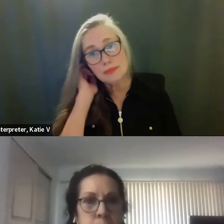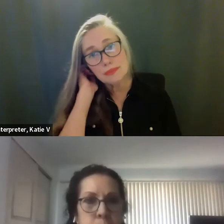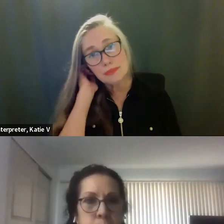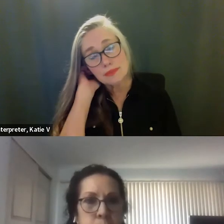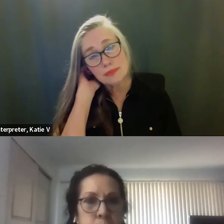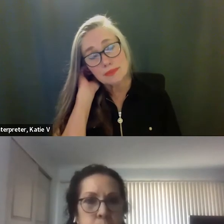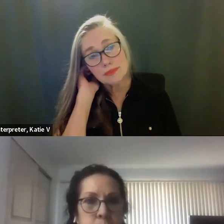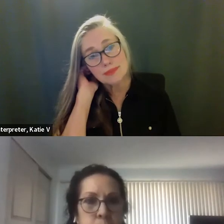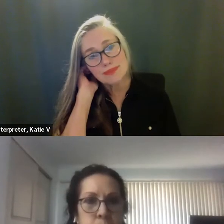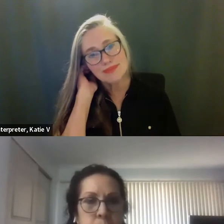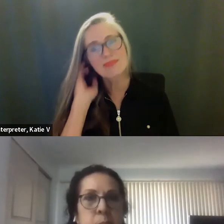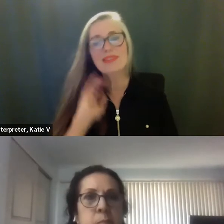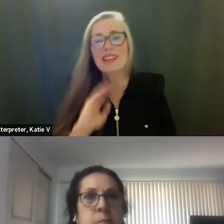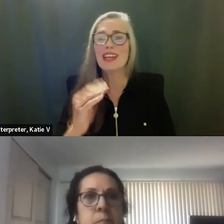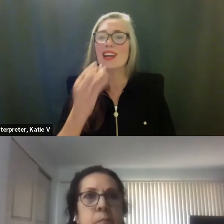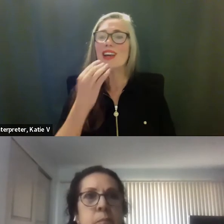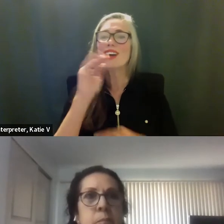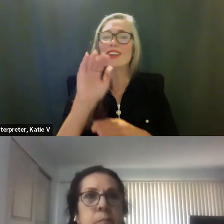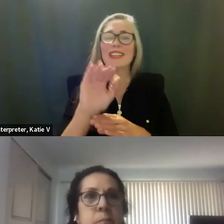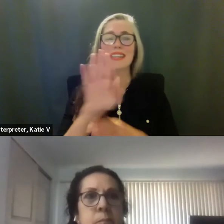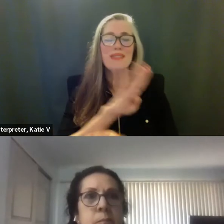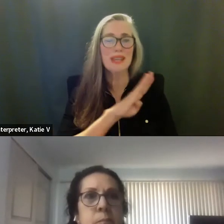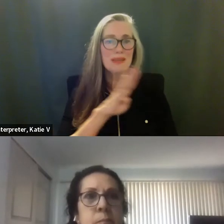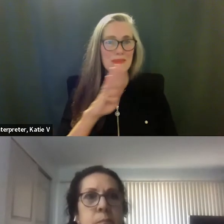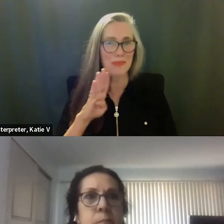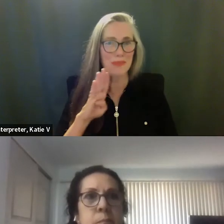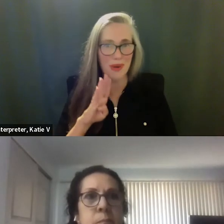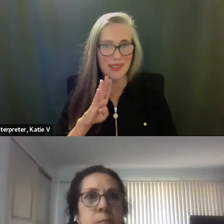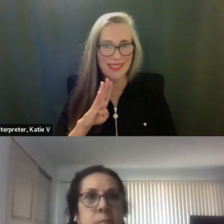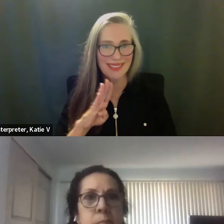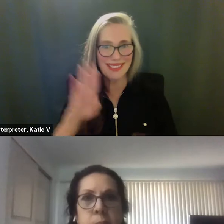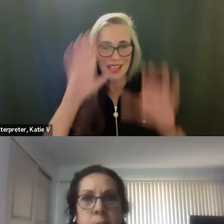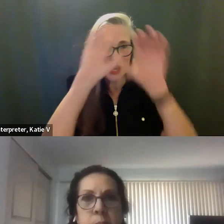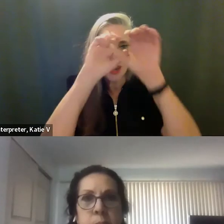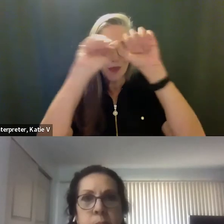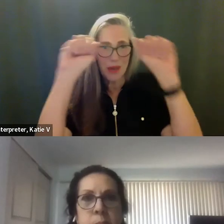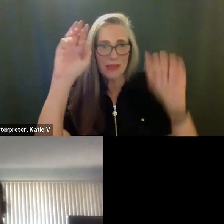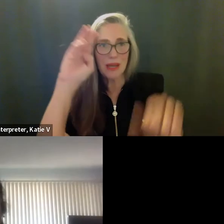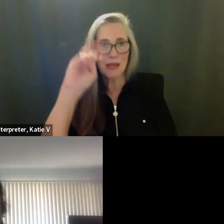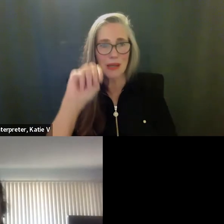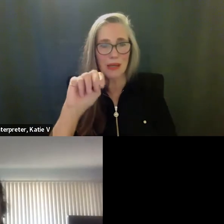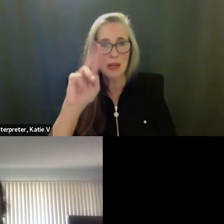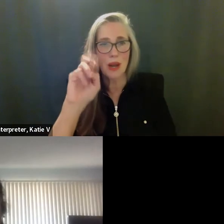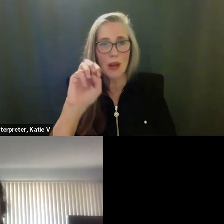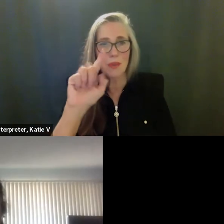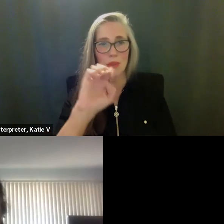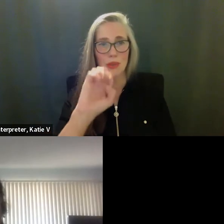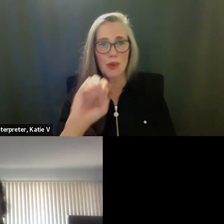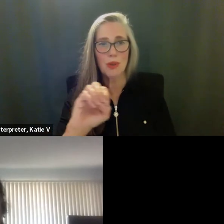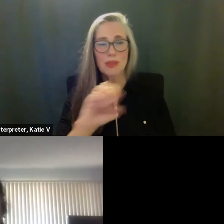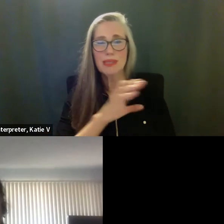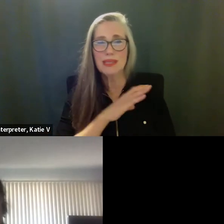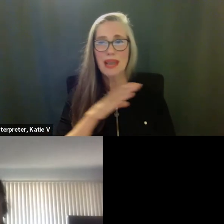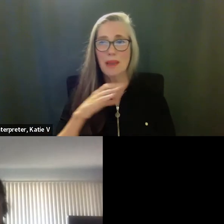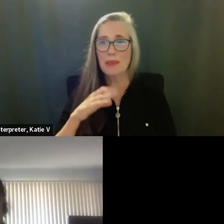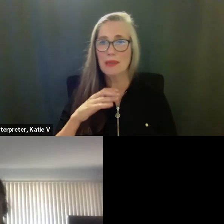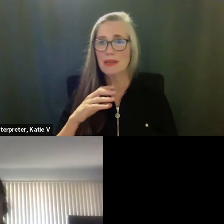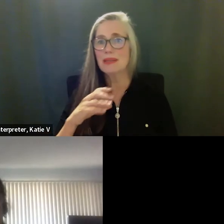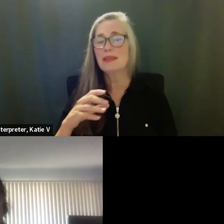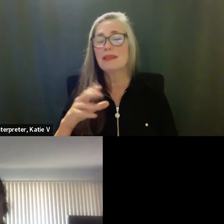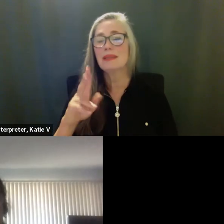Good evening board members, President Munoz, Executive Cabinet, members of the public.